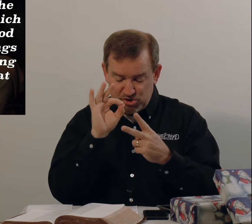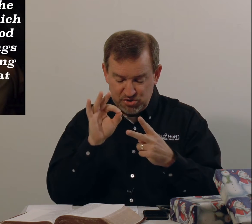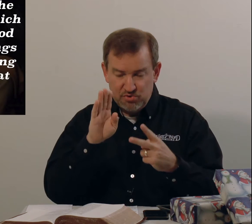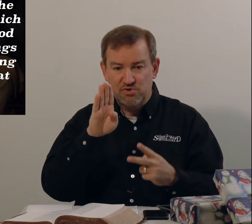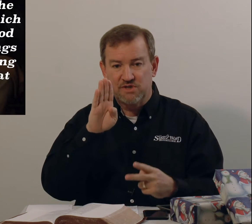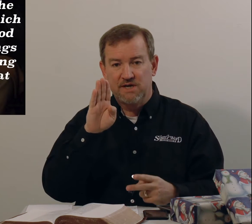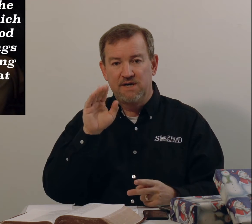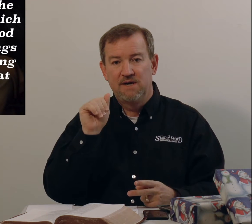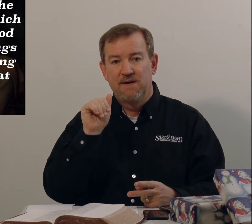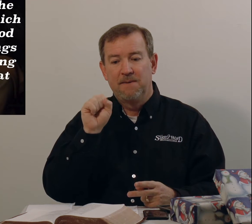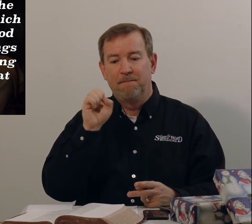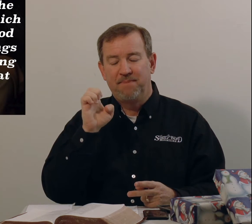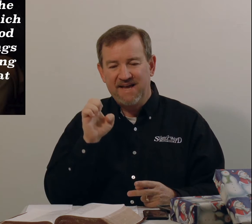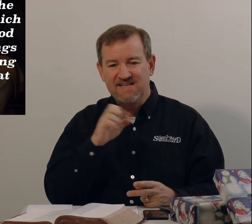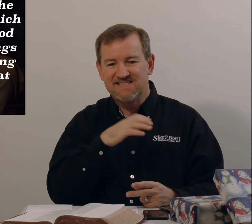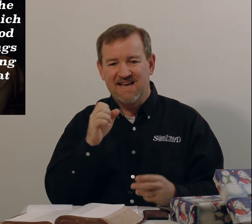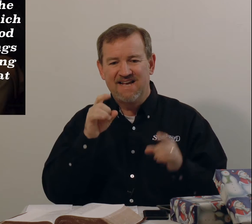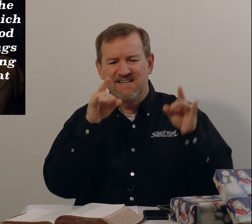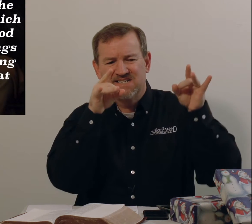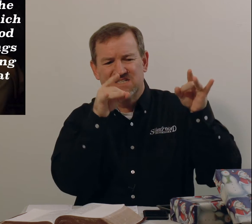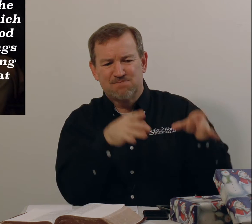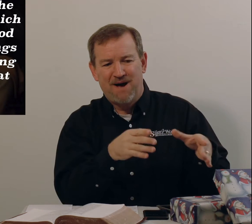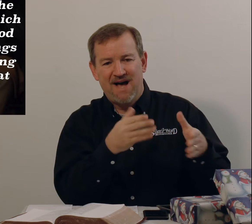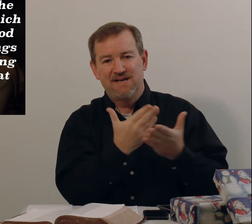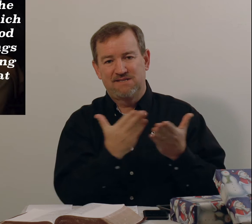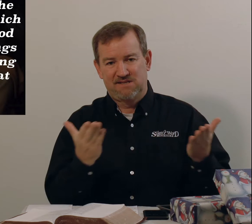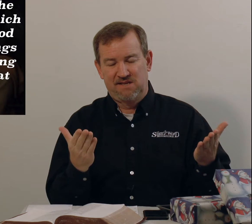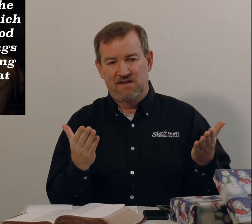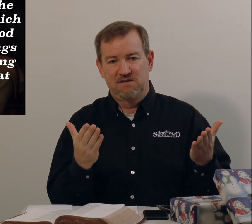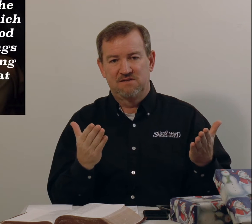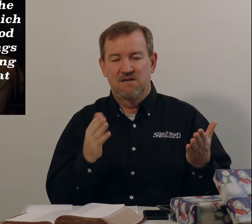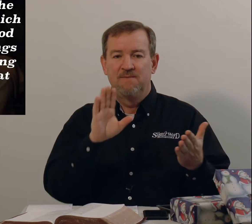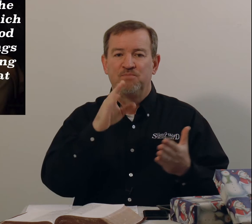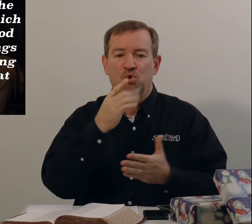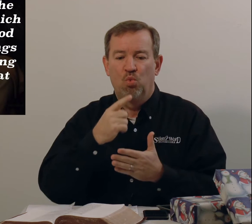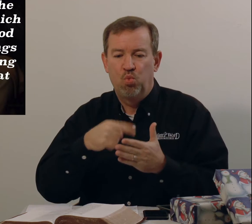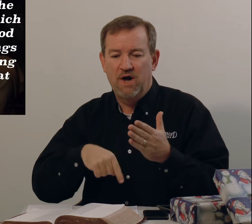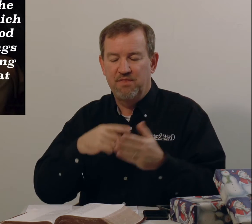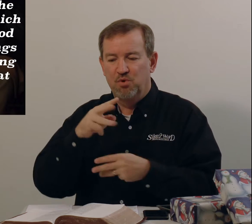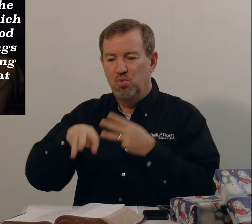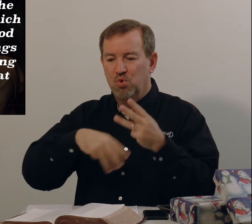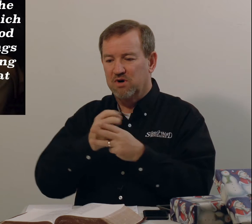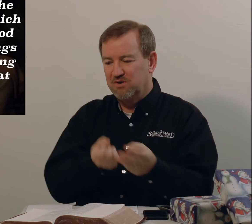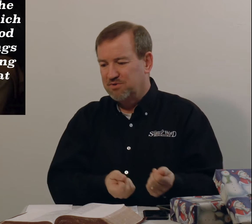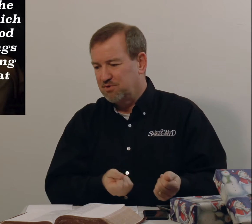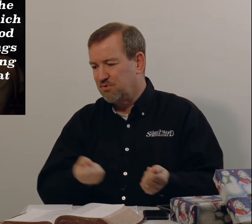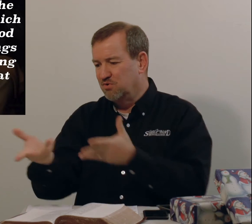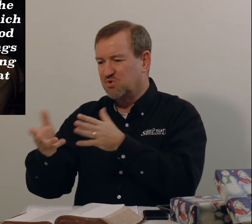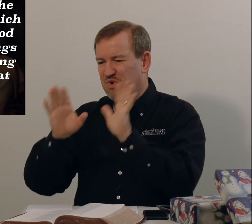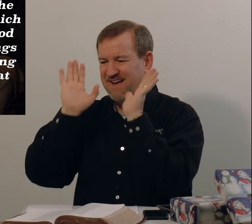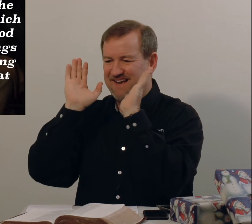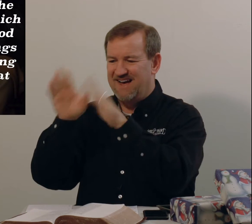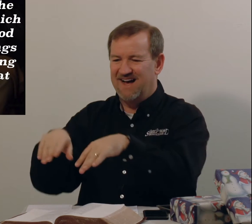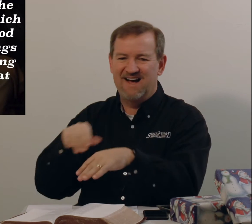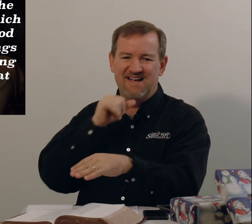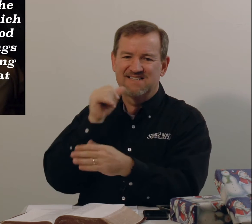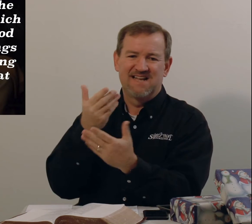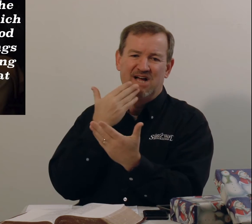choose the base and despised things. What the world throws away, ah, it's not